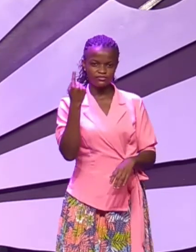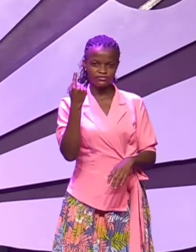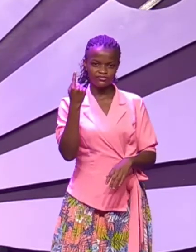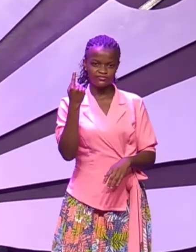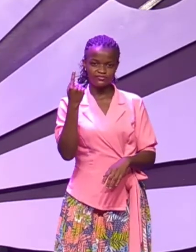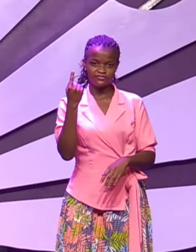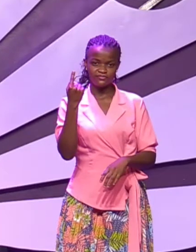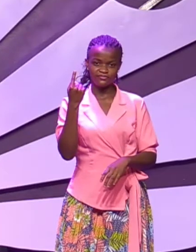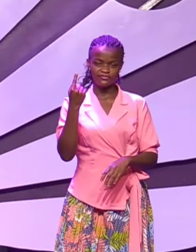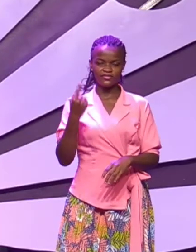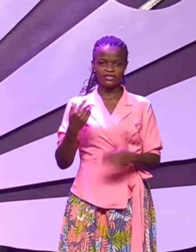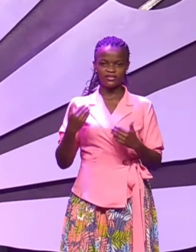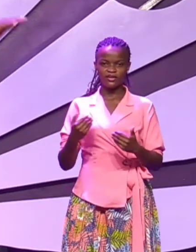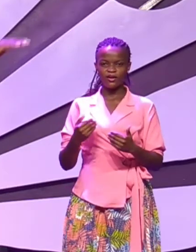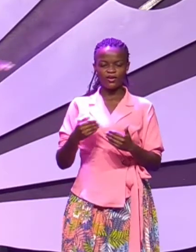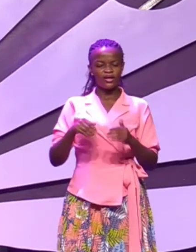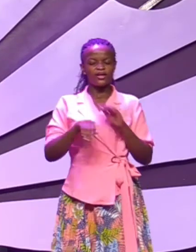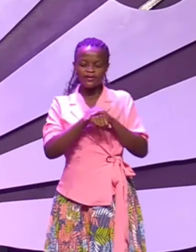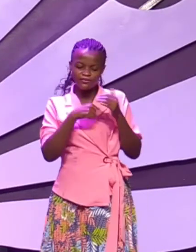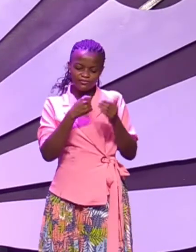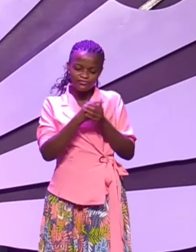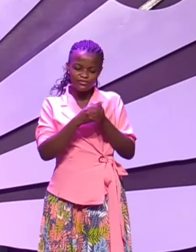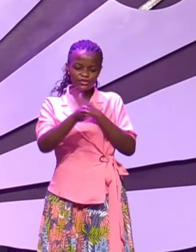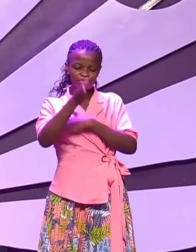He made God look less than what he was.